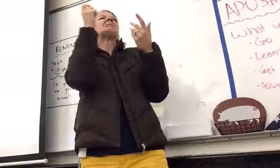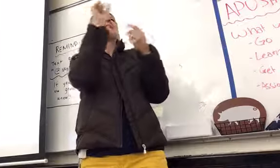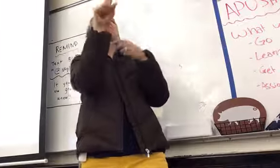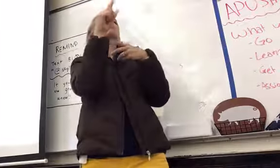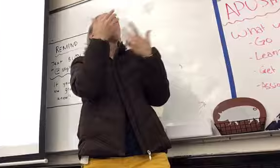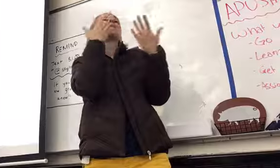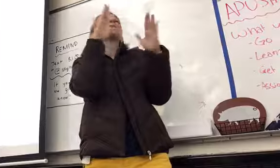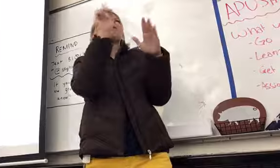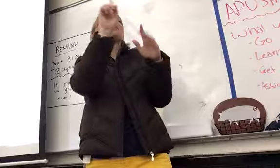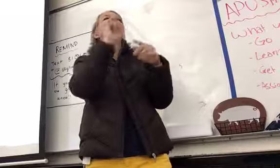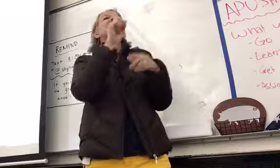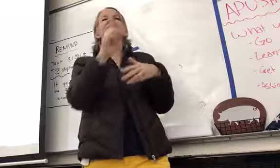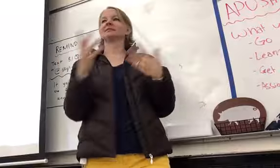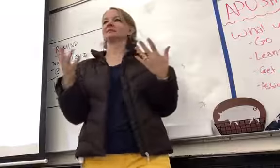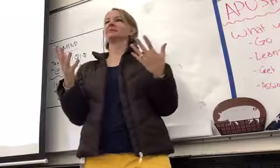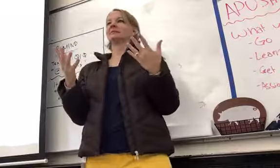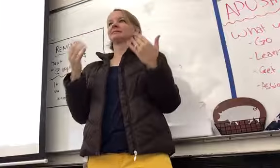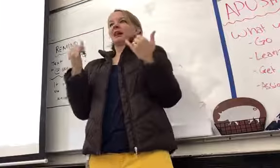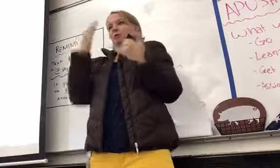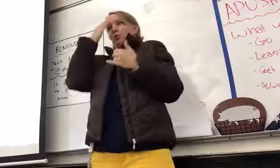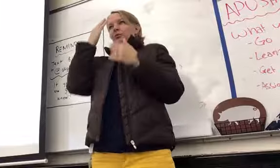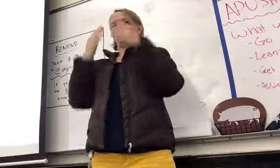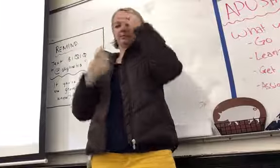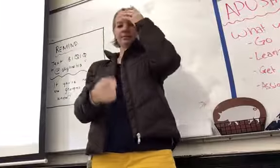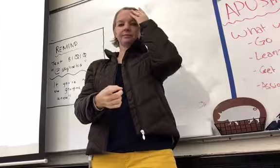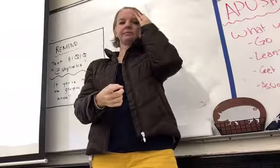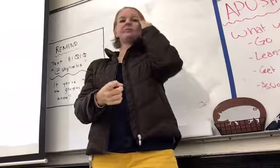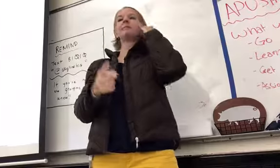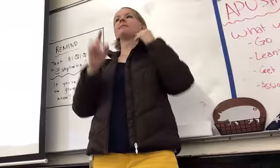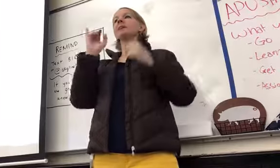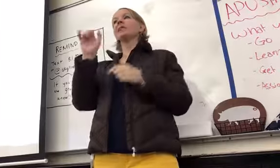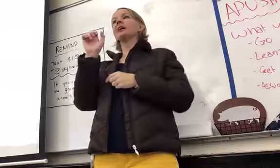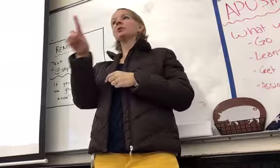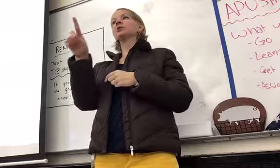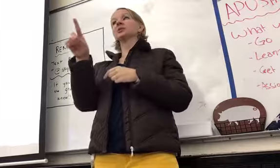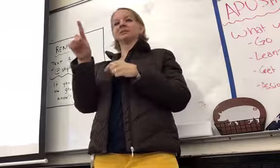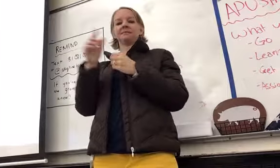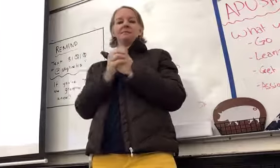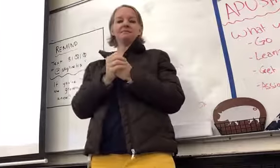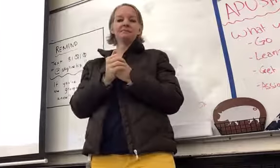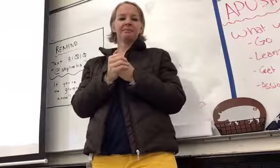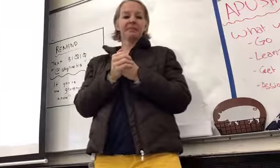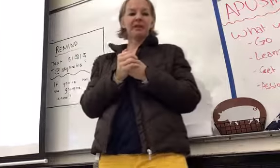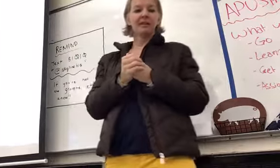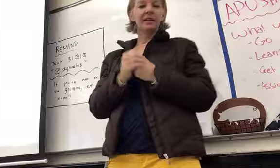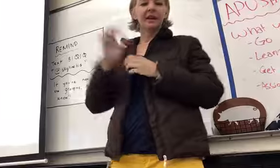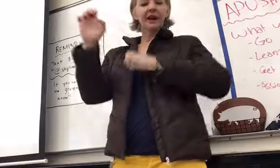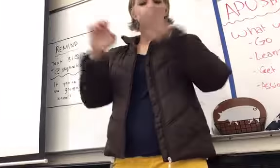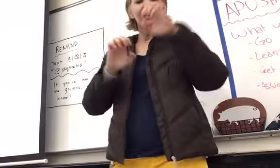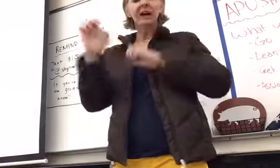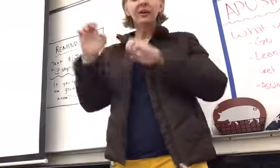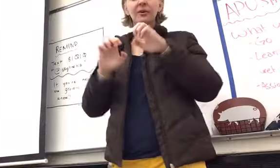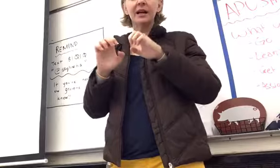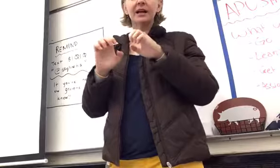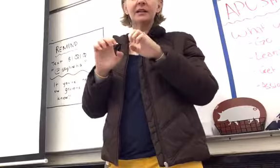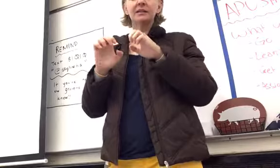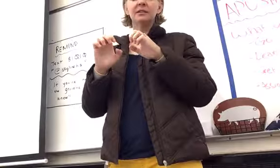Okay, now, this question. Evaluate the extent to which differences in politics between 83 and 1800